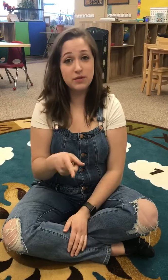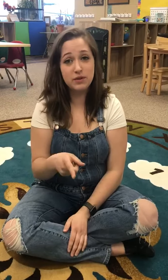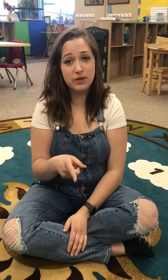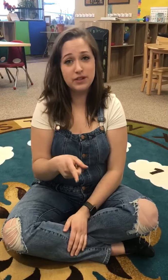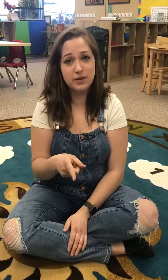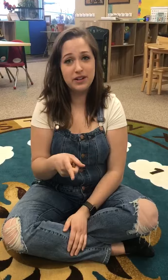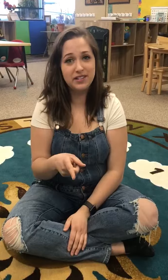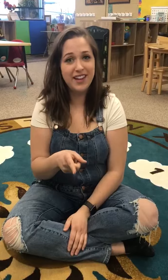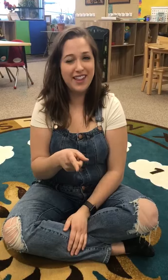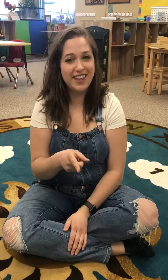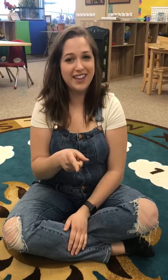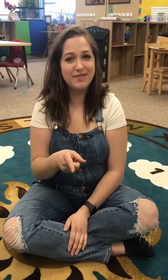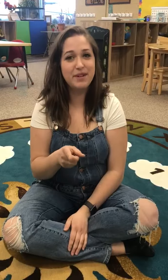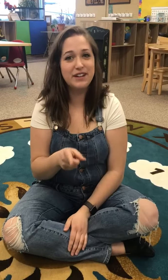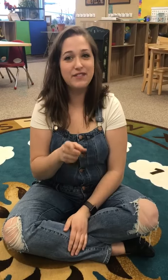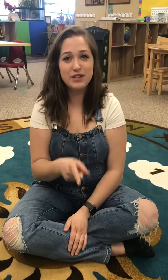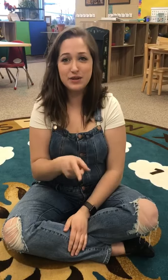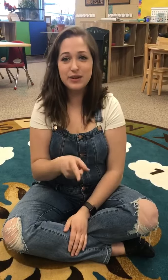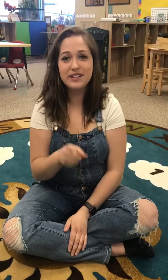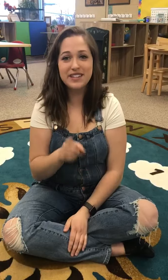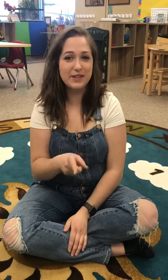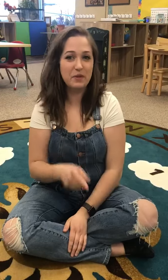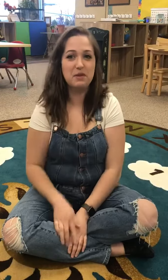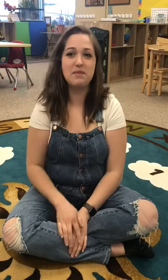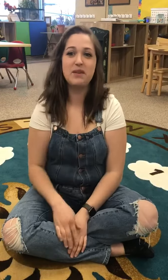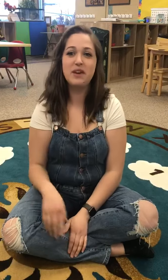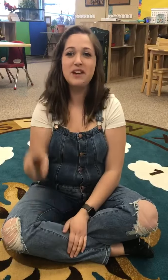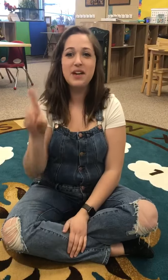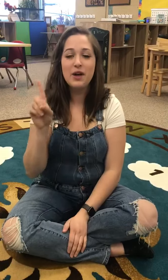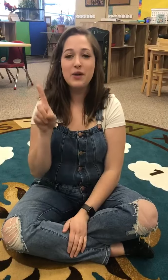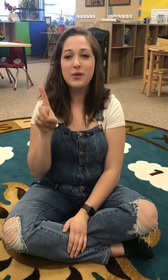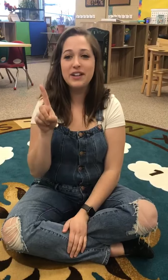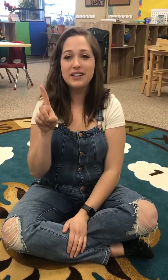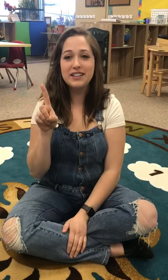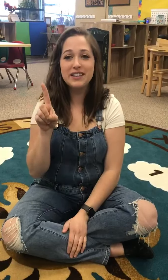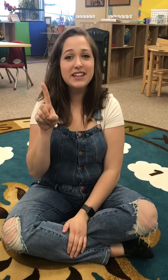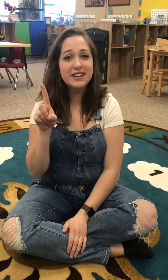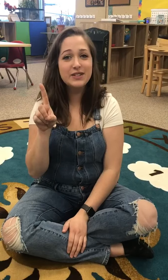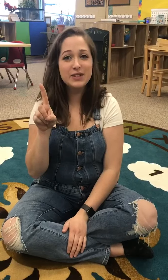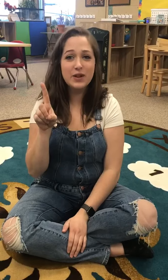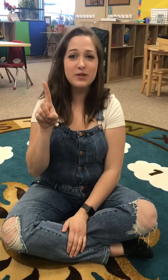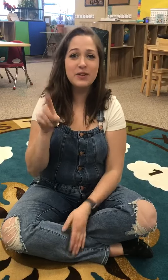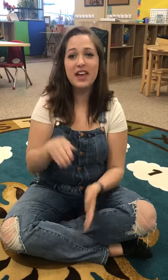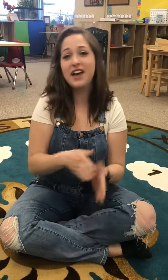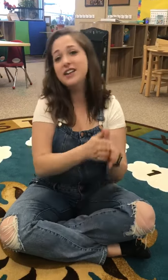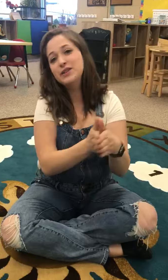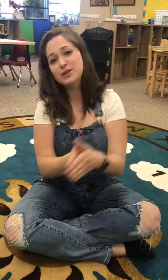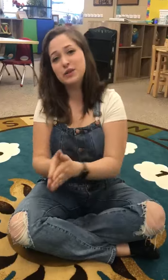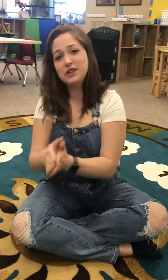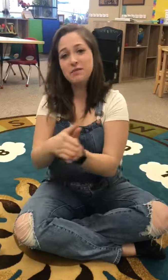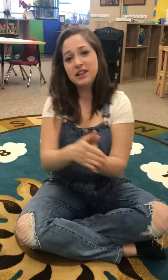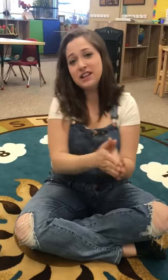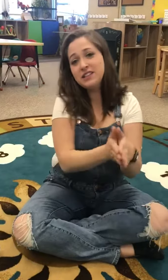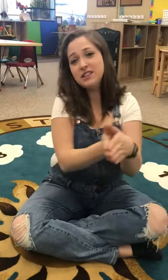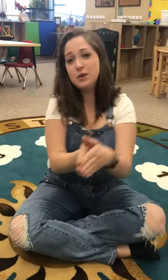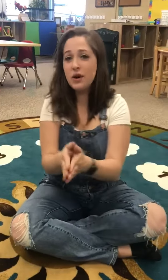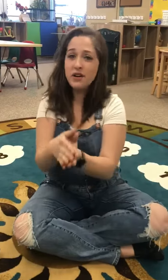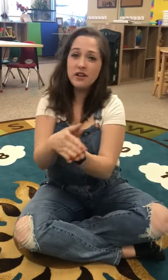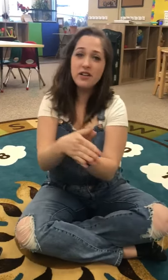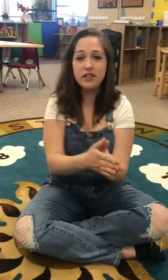you will know this one I think but if you do sing along with me okay one little stone cat swimming in the water